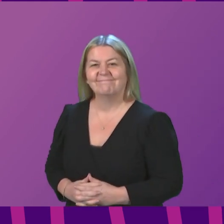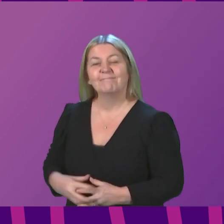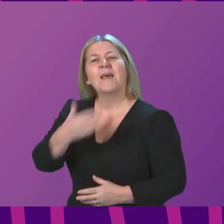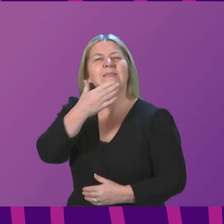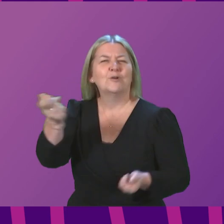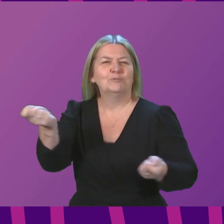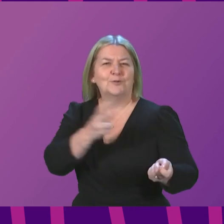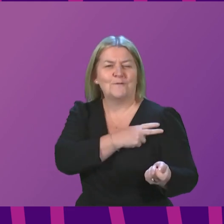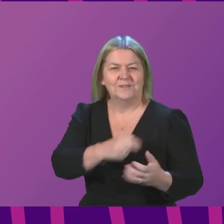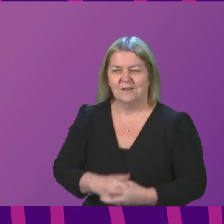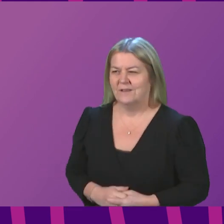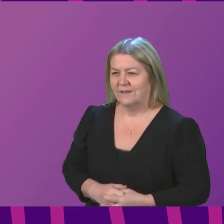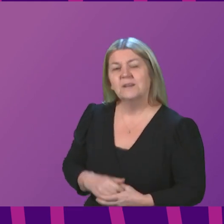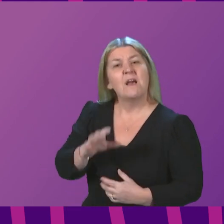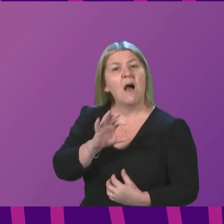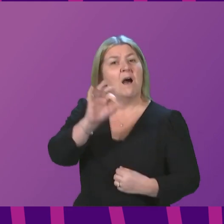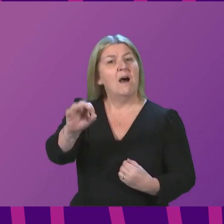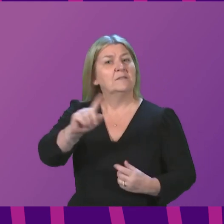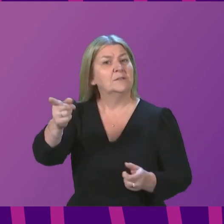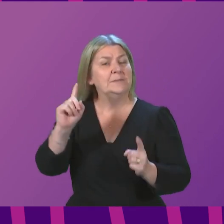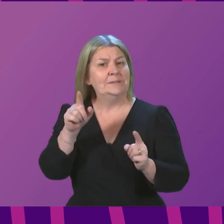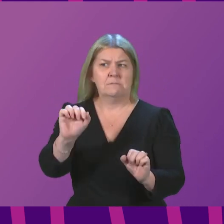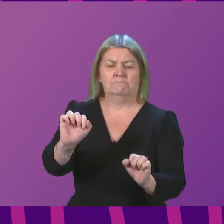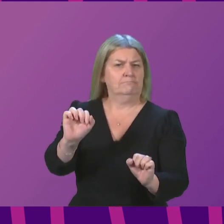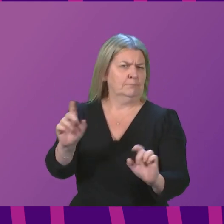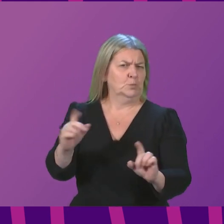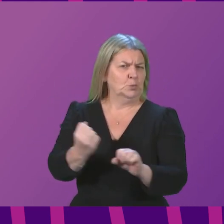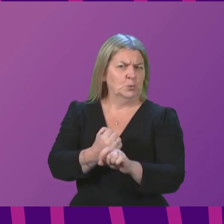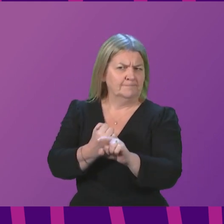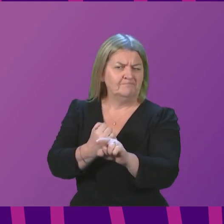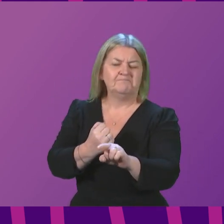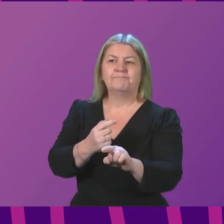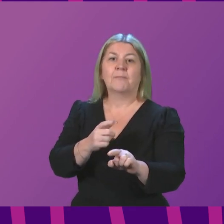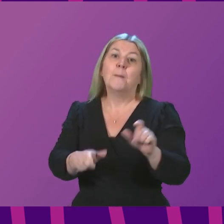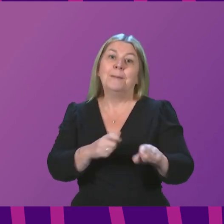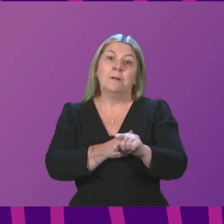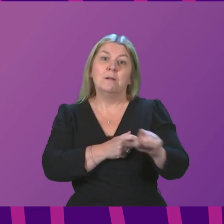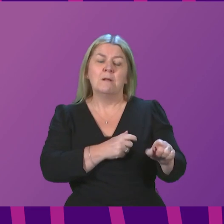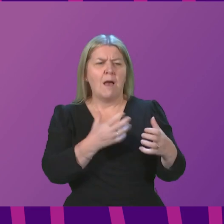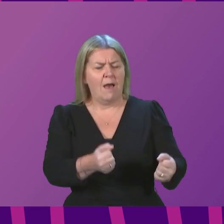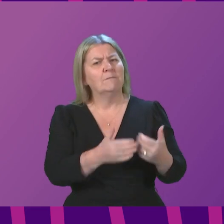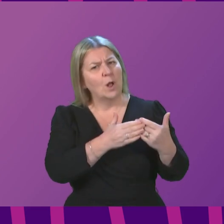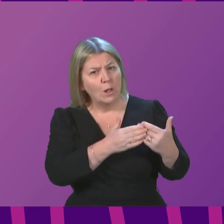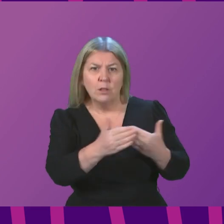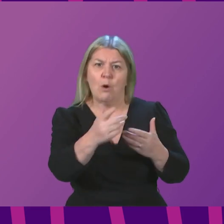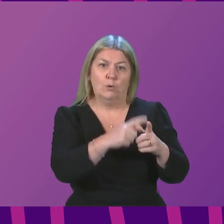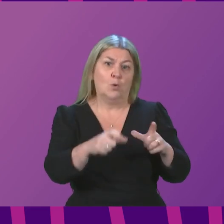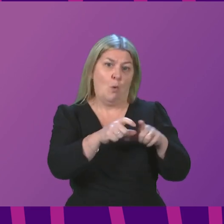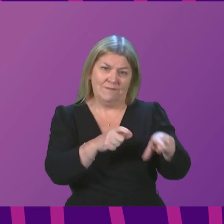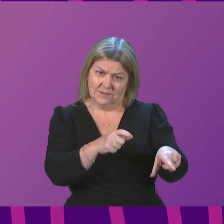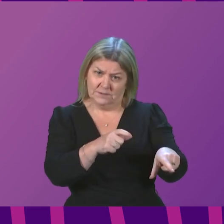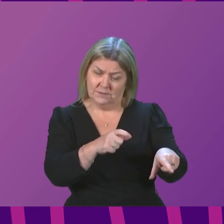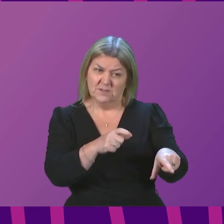To ask the First Minister what steps the Scottish Government has taken to assist those suffering from long COVID to return to work, particularly